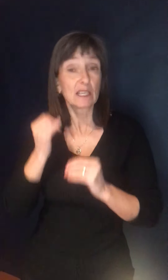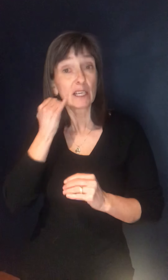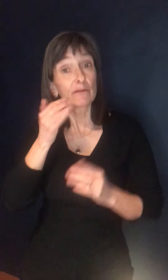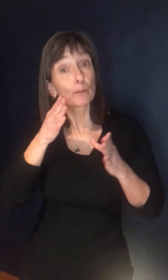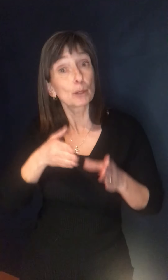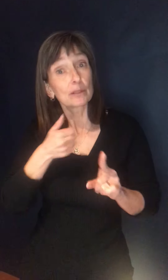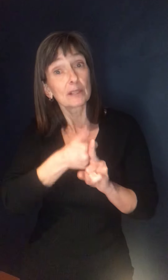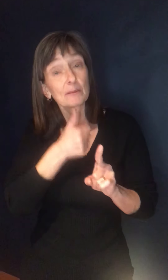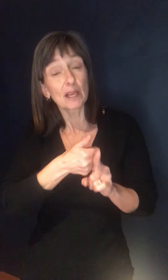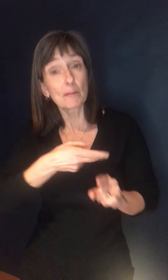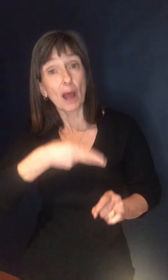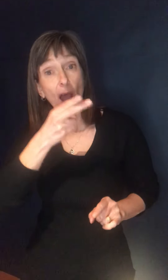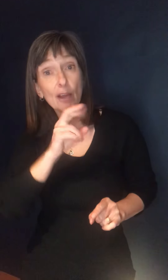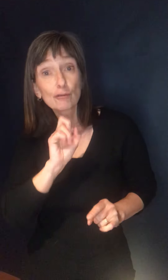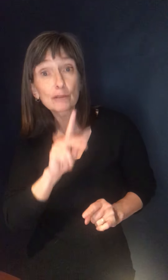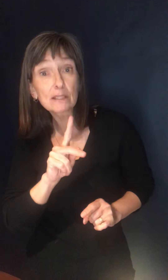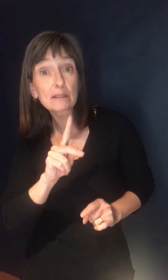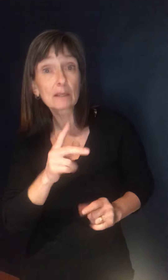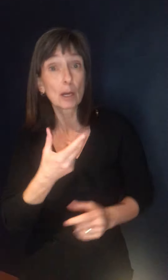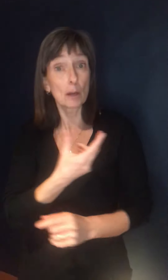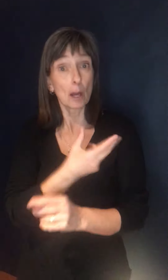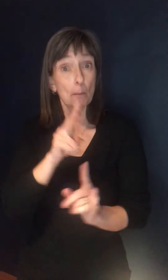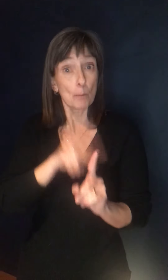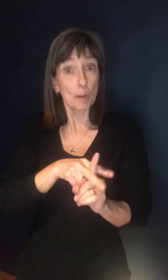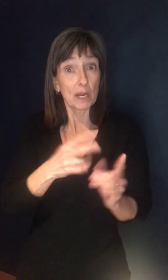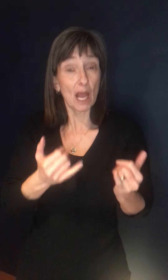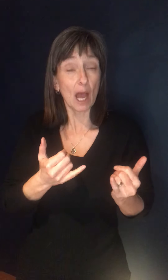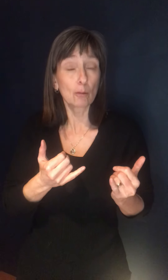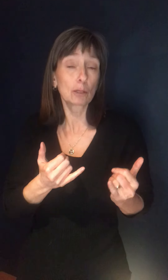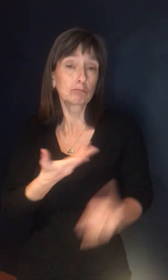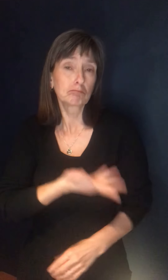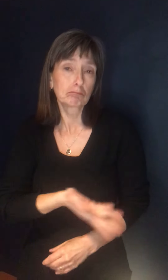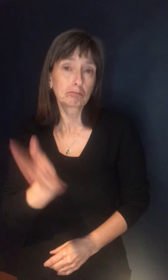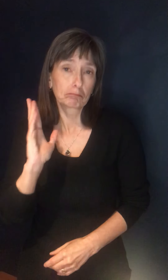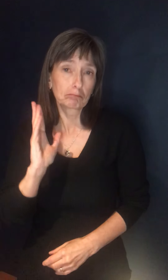an appointment, I will suggest it's probably as important that they get a vaccine in their arm as not.